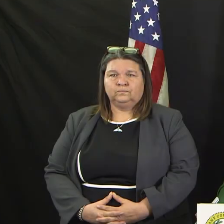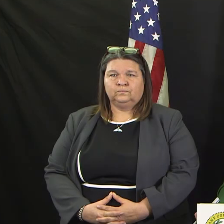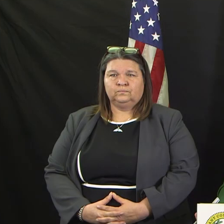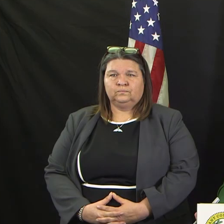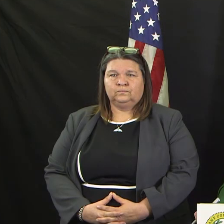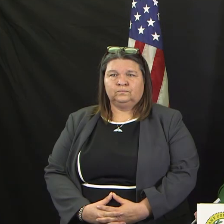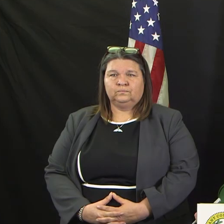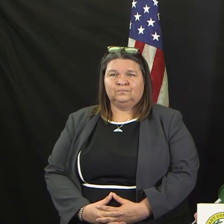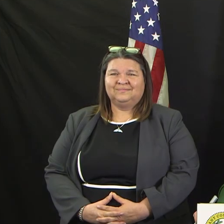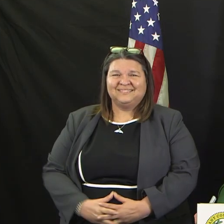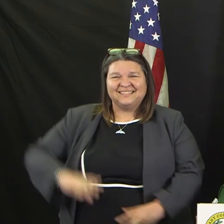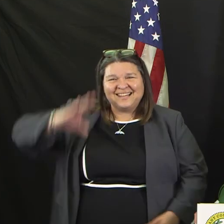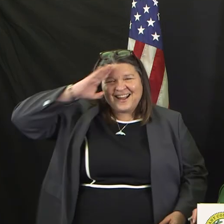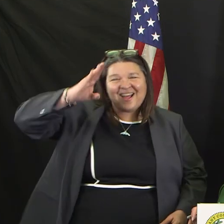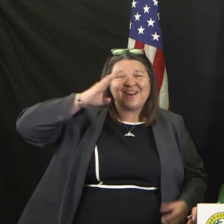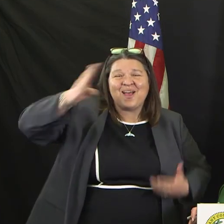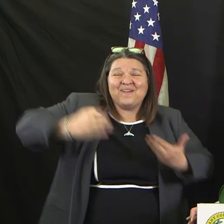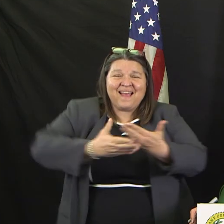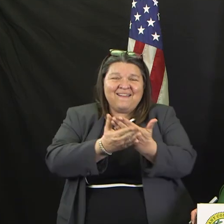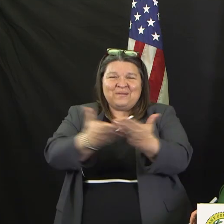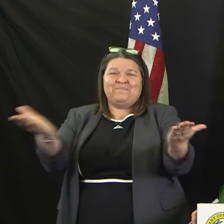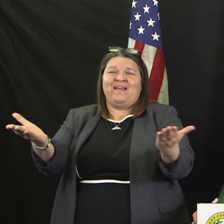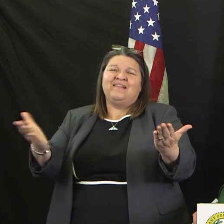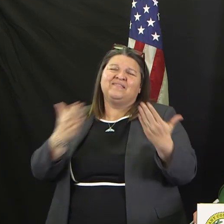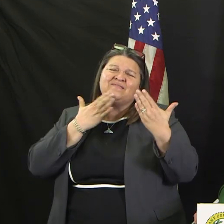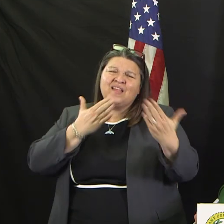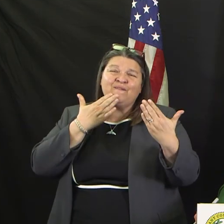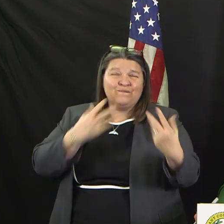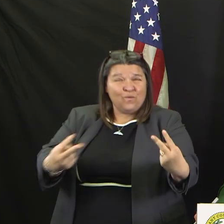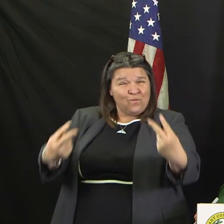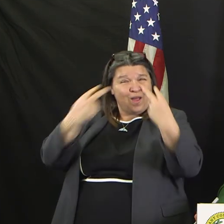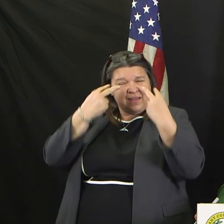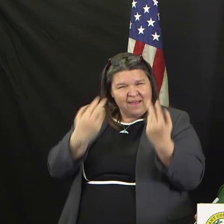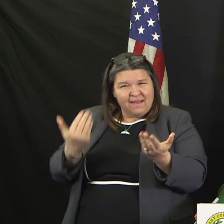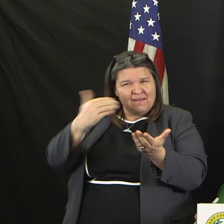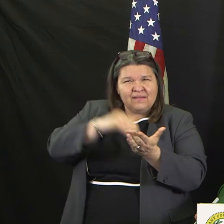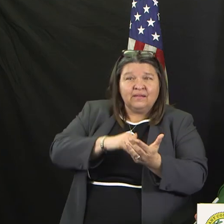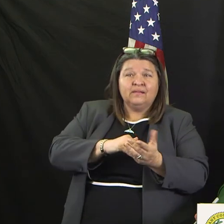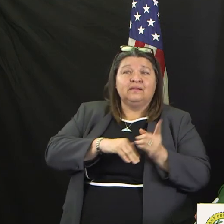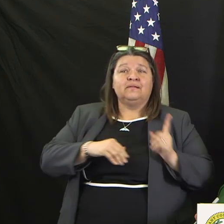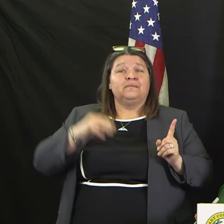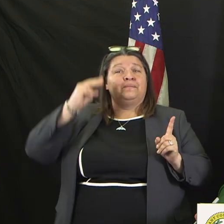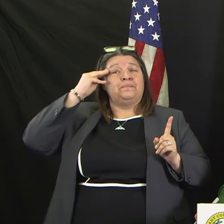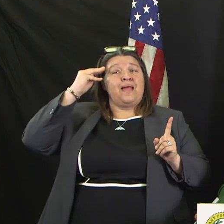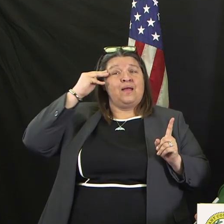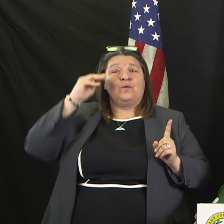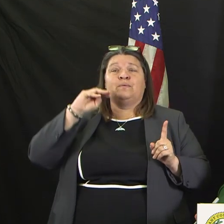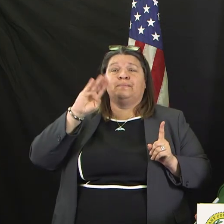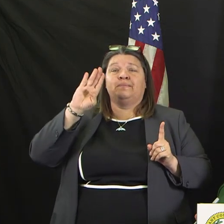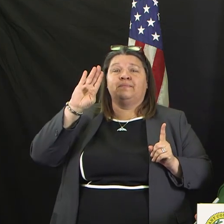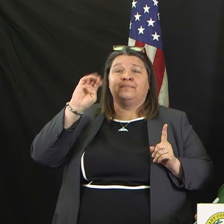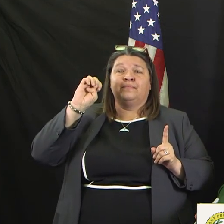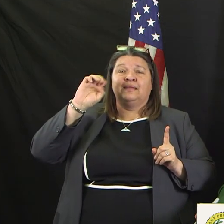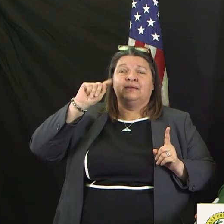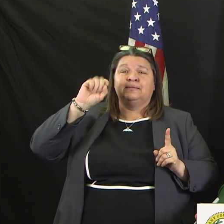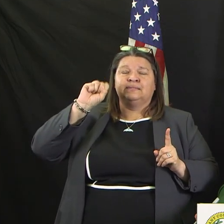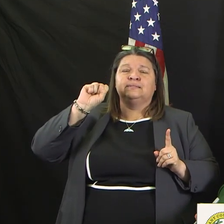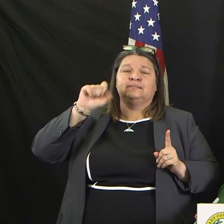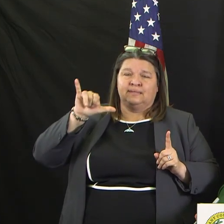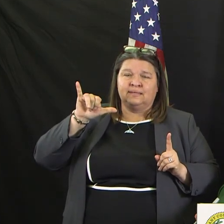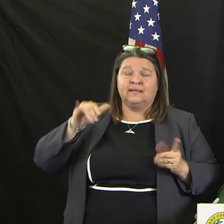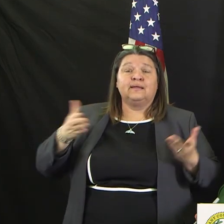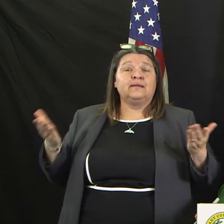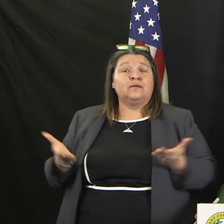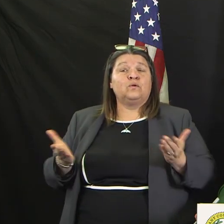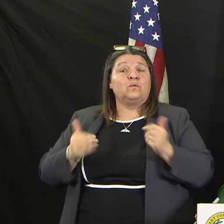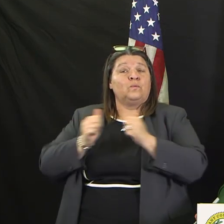Hey, everybody. Thanks for watching again. It's Mayor Betsy here tonight at the EOC. You know, I want to tell